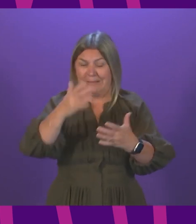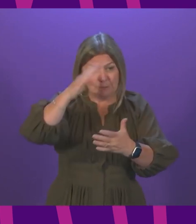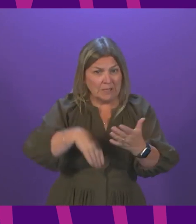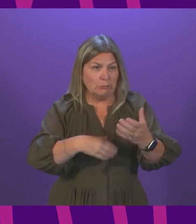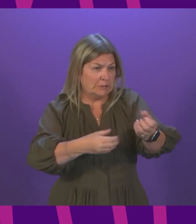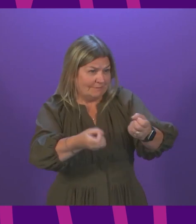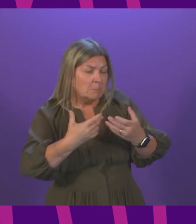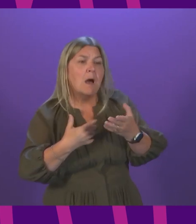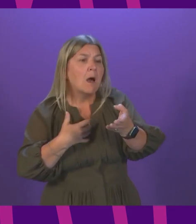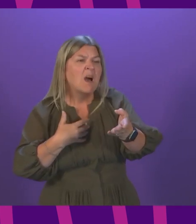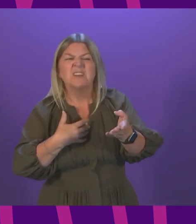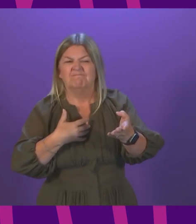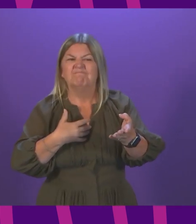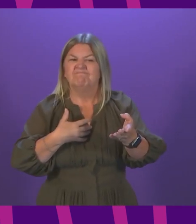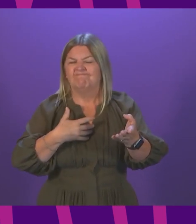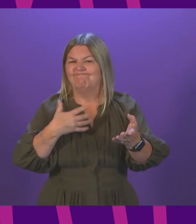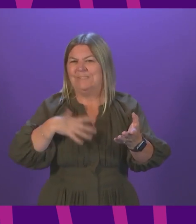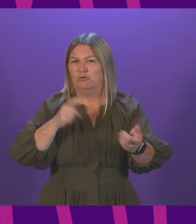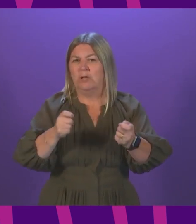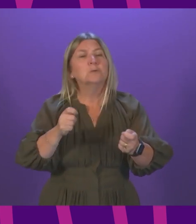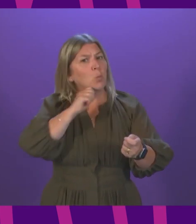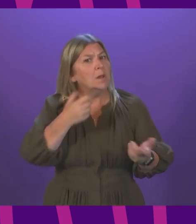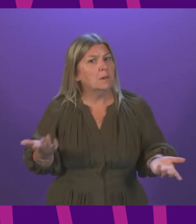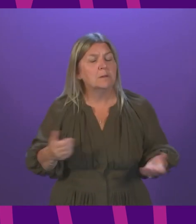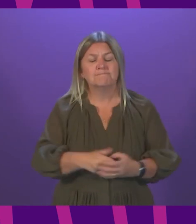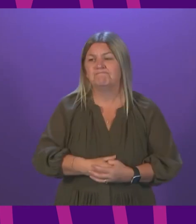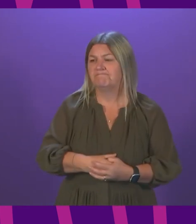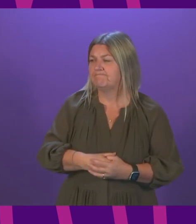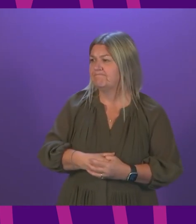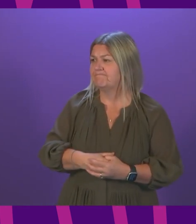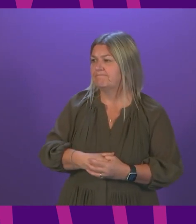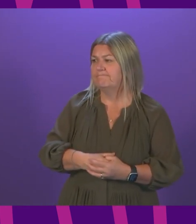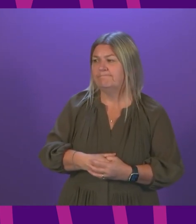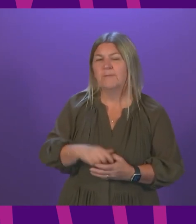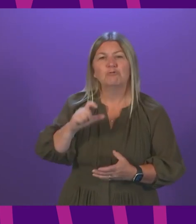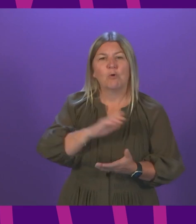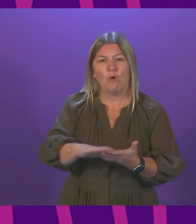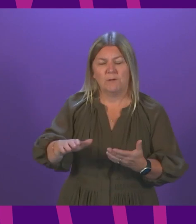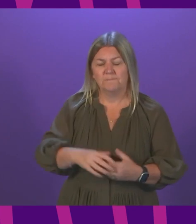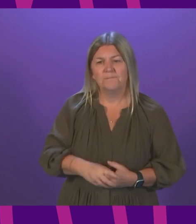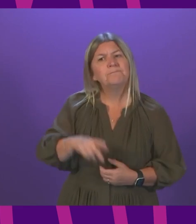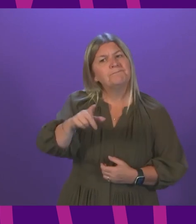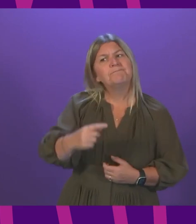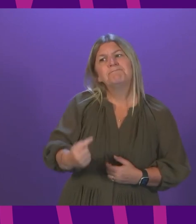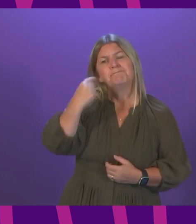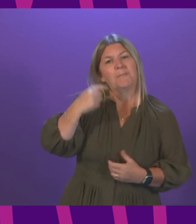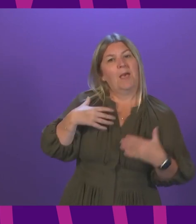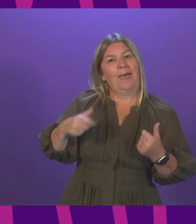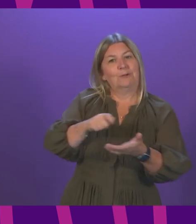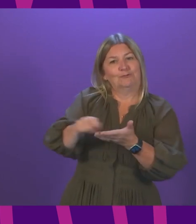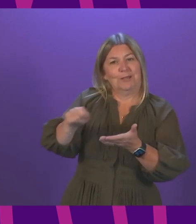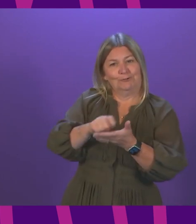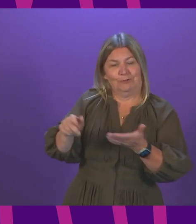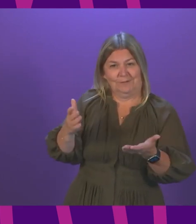necessary. I call Craig Hoy to be followed by Eleanor Whittam. Thank you, Presiding Officer. As the Health Secretary found out last week, pride